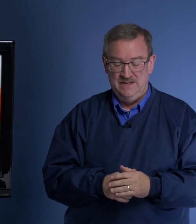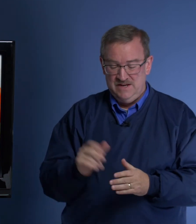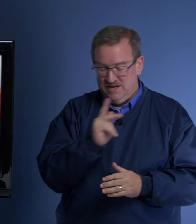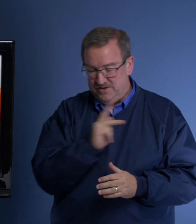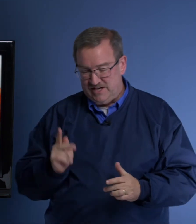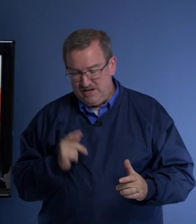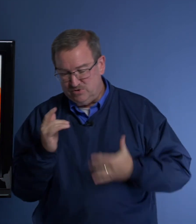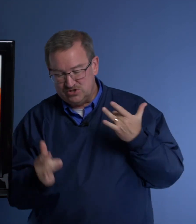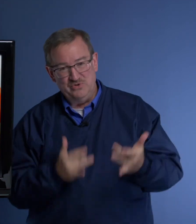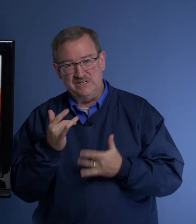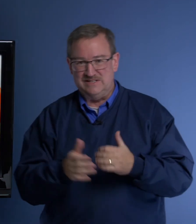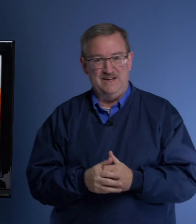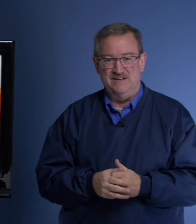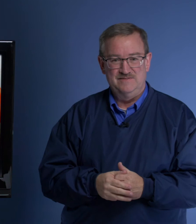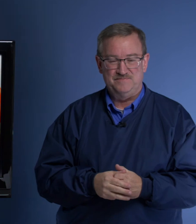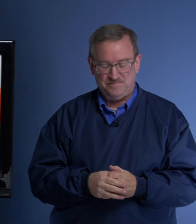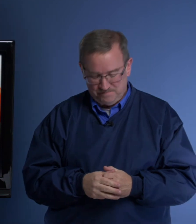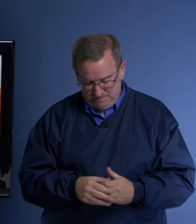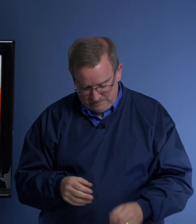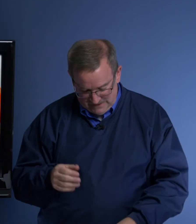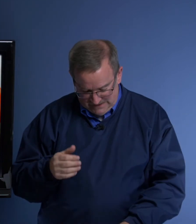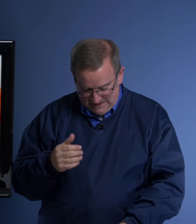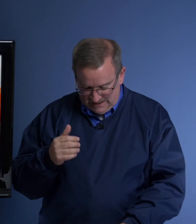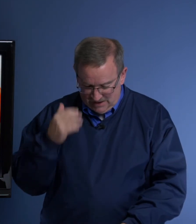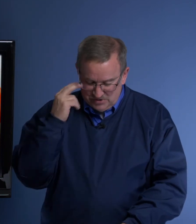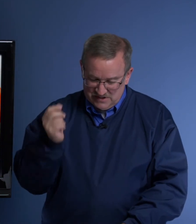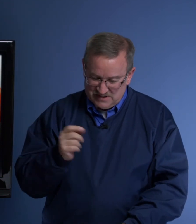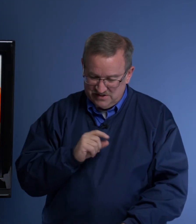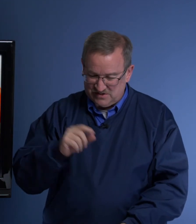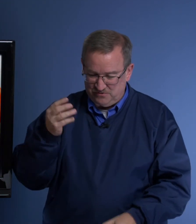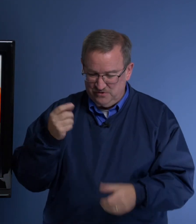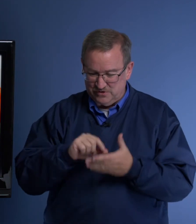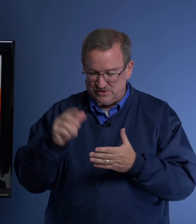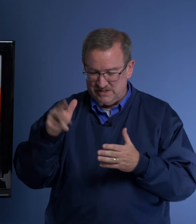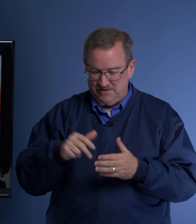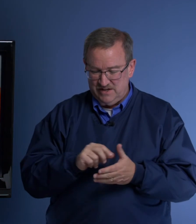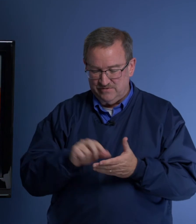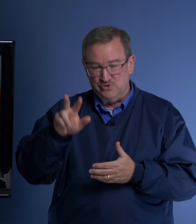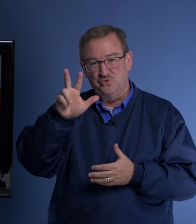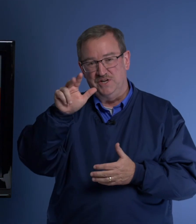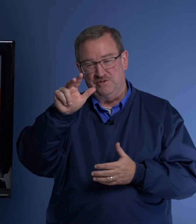The king was so excited. And I want you to see just a few verses left. Verse 23.